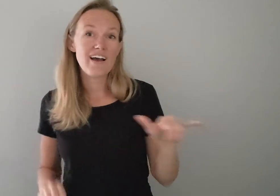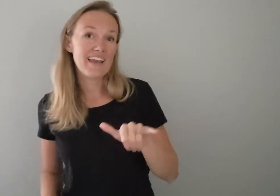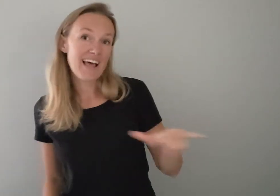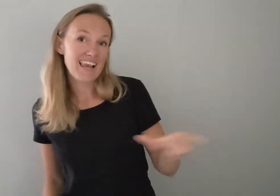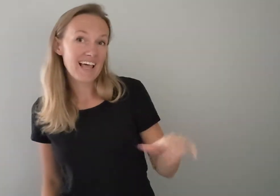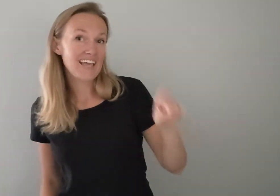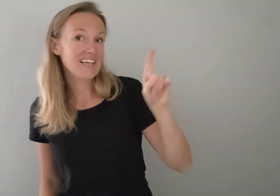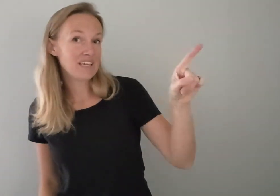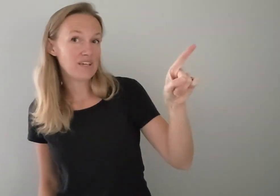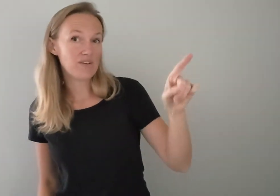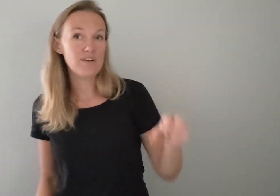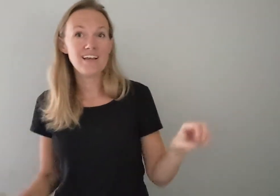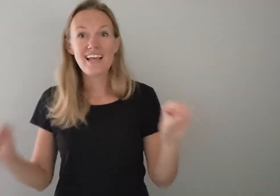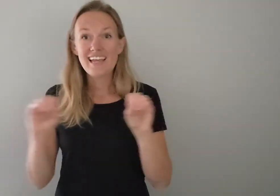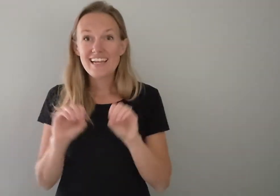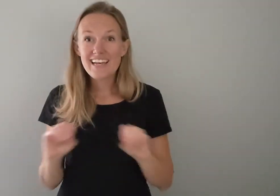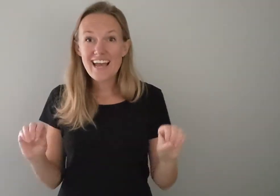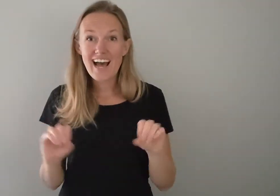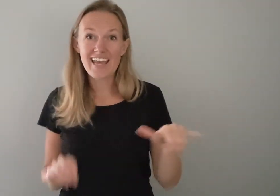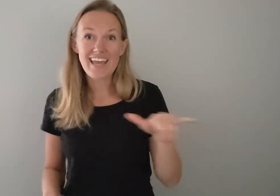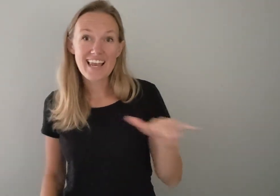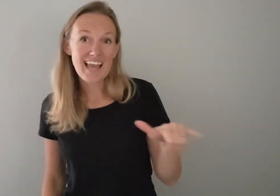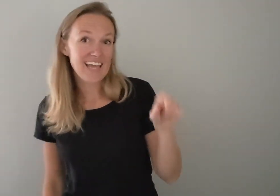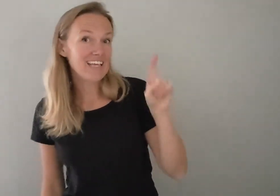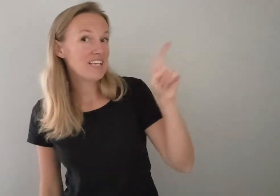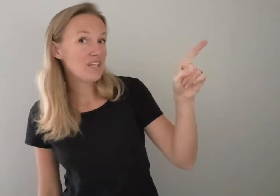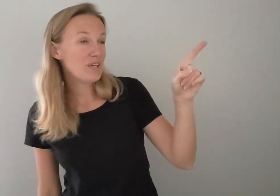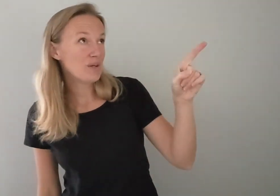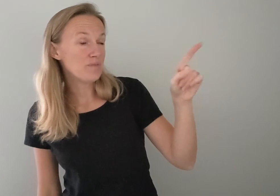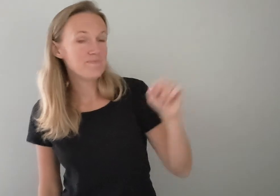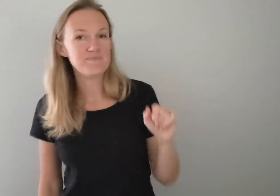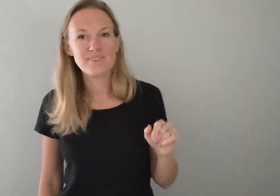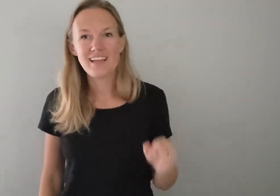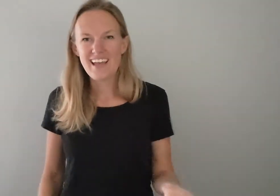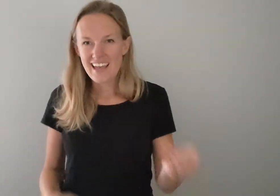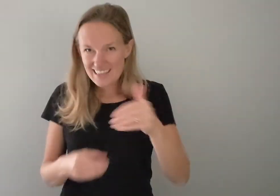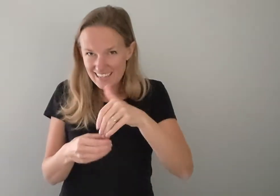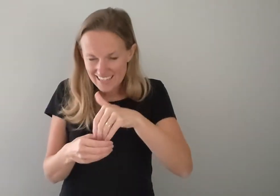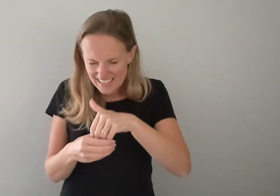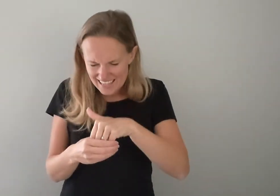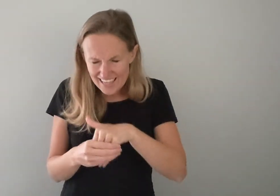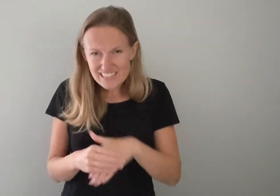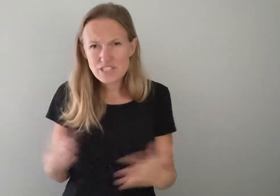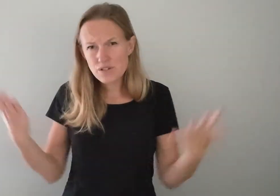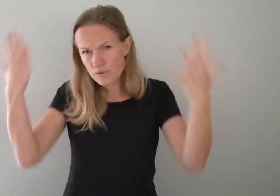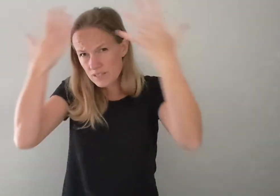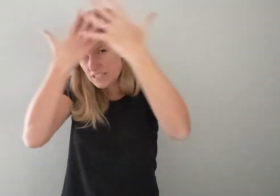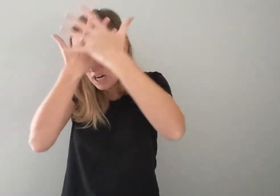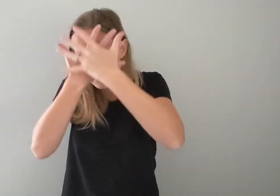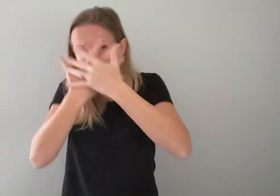like you none like you and then into the darkness